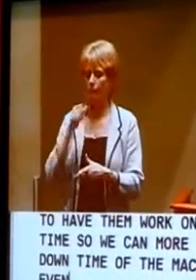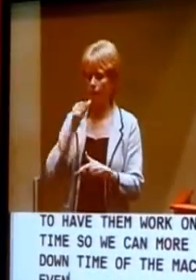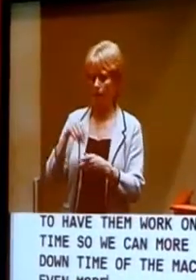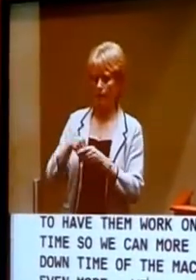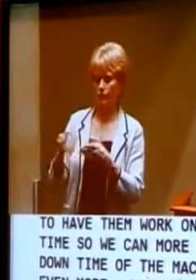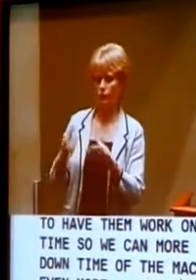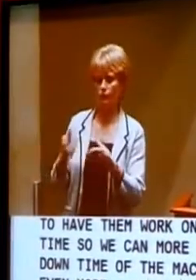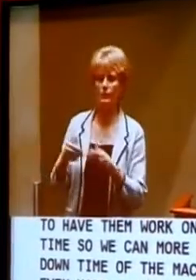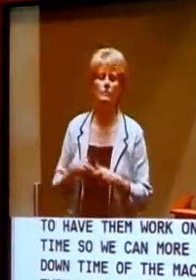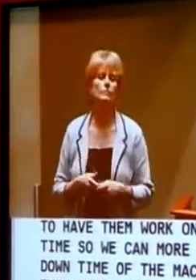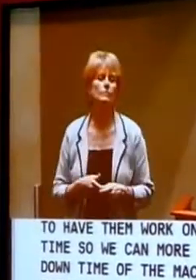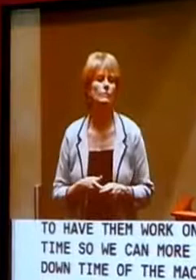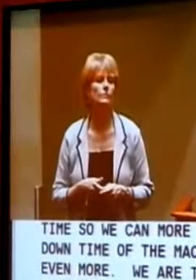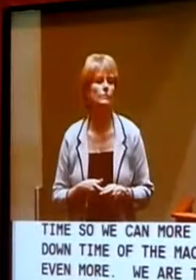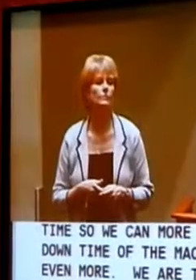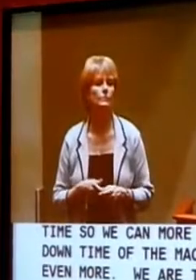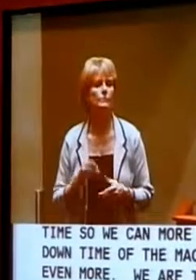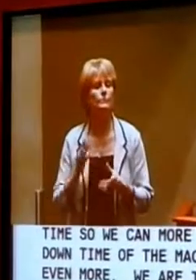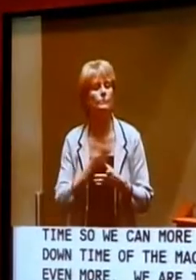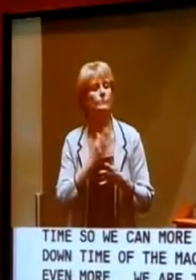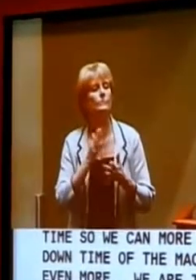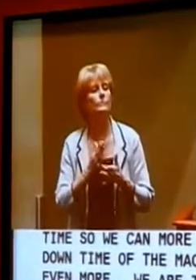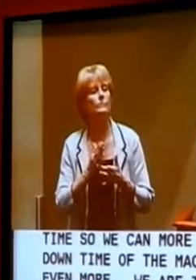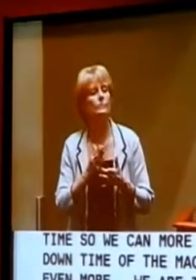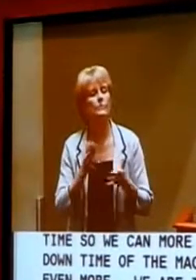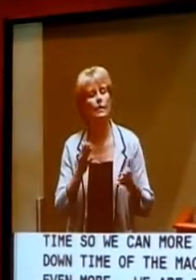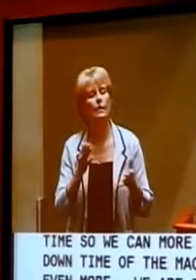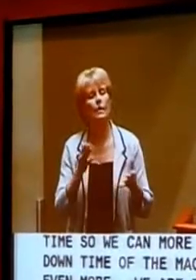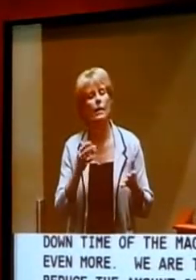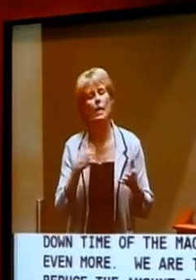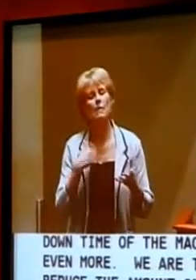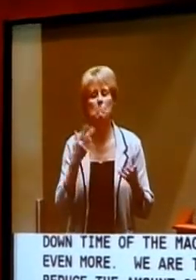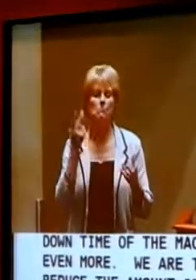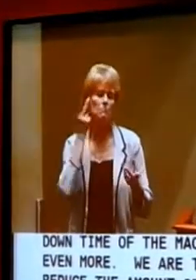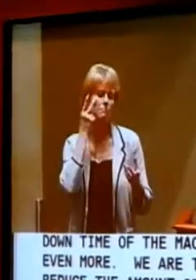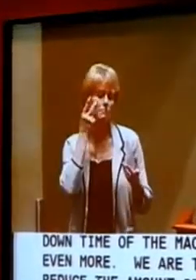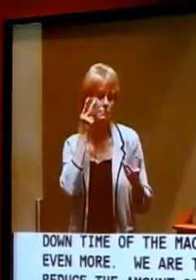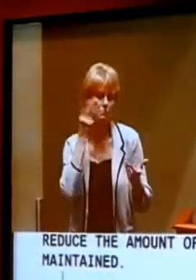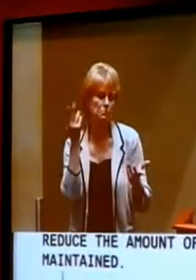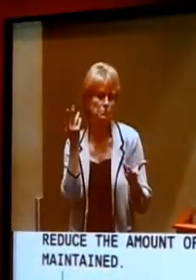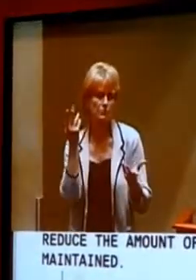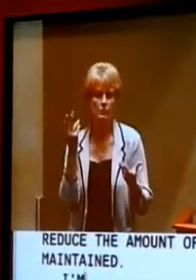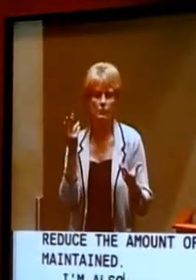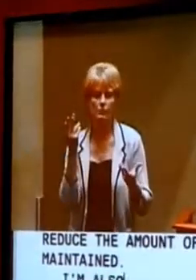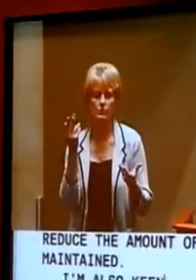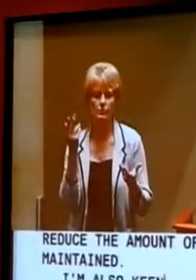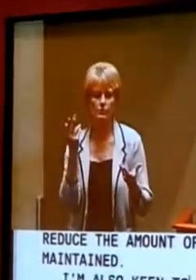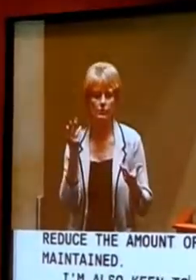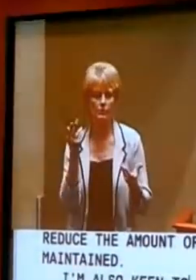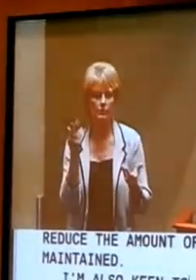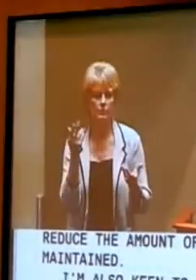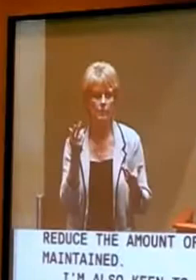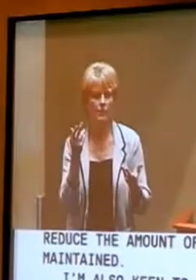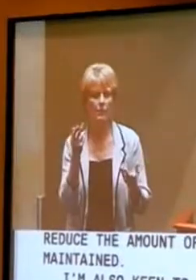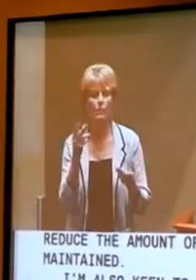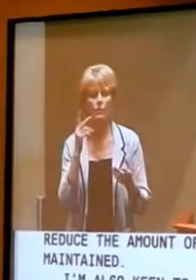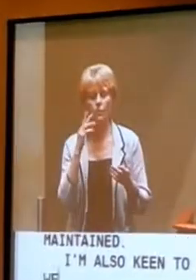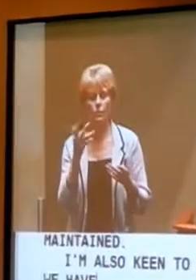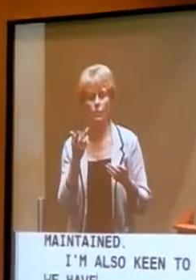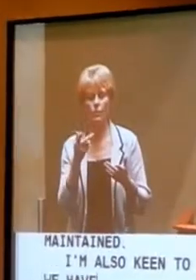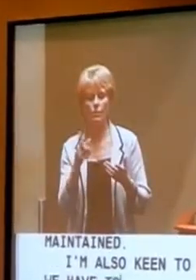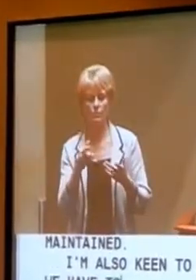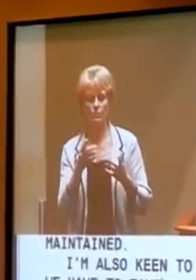has planned maintenance. The other thing I'm very keen to at least explore, where we have to take machines out